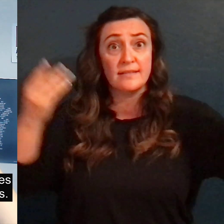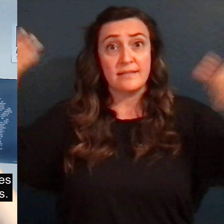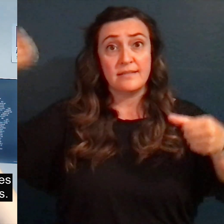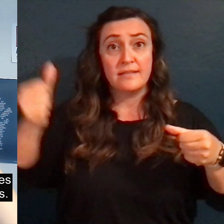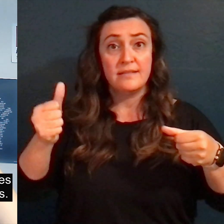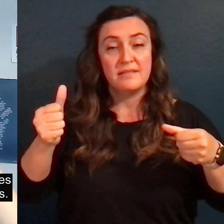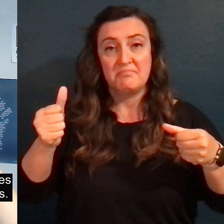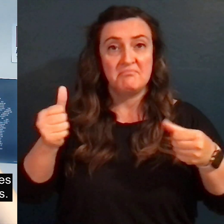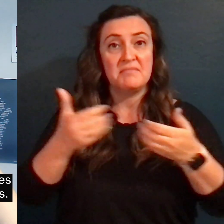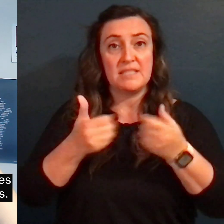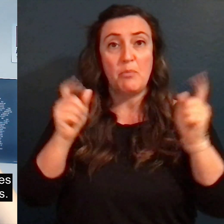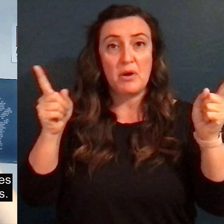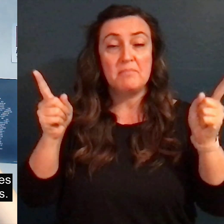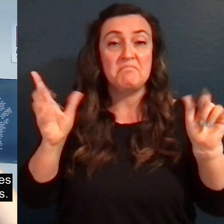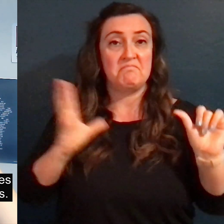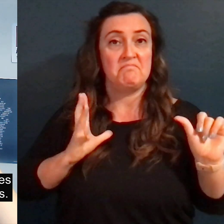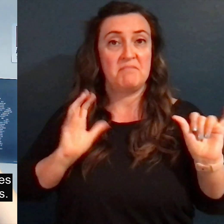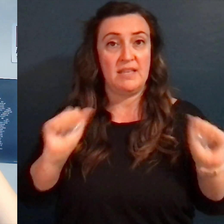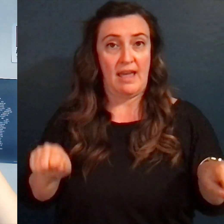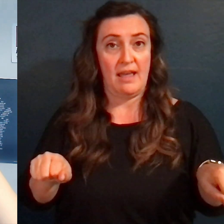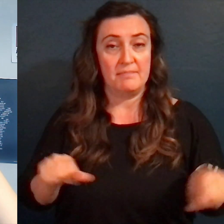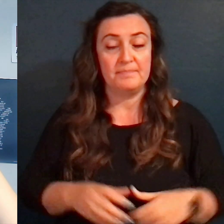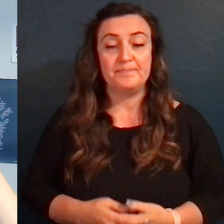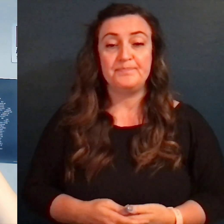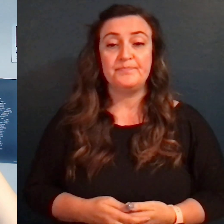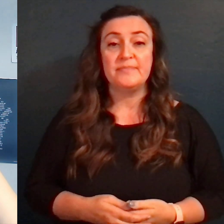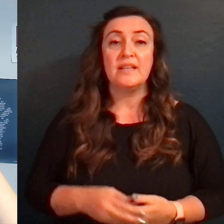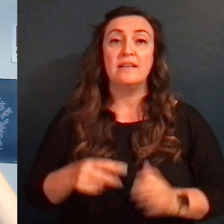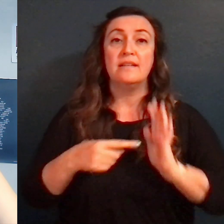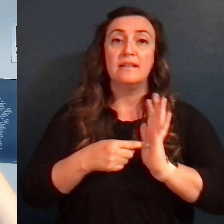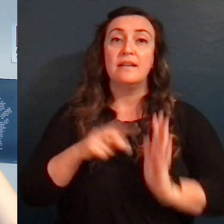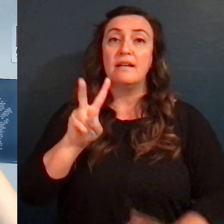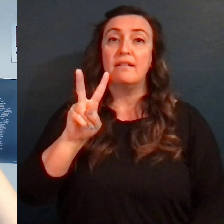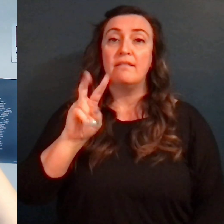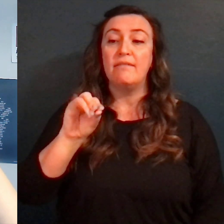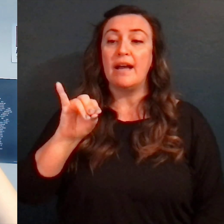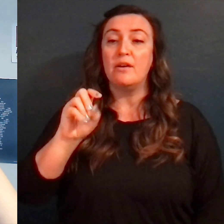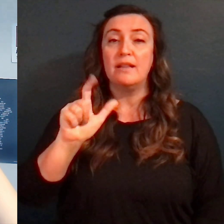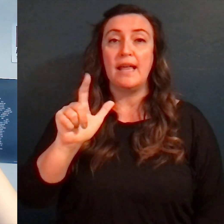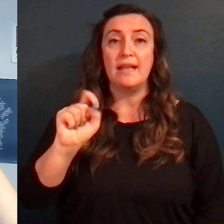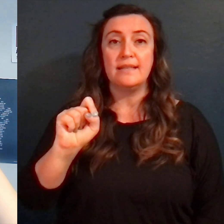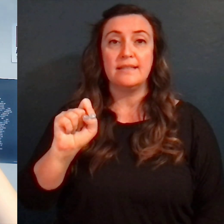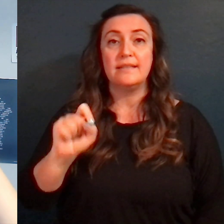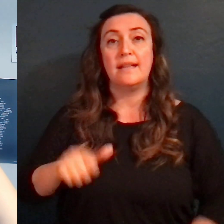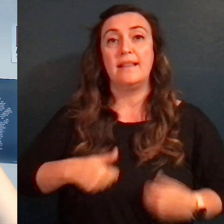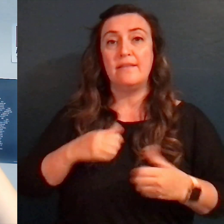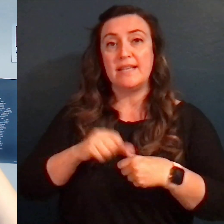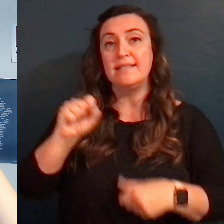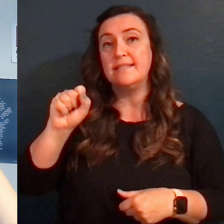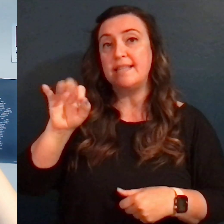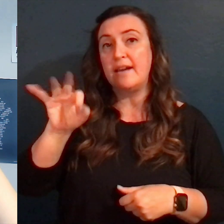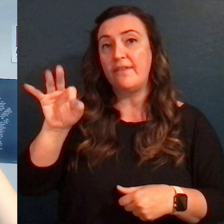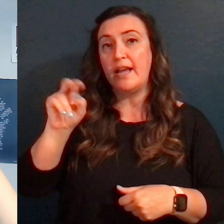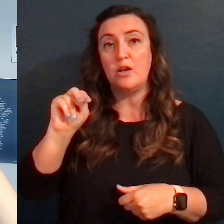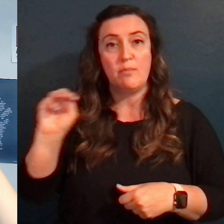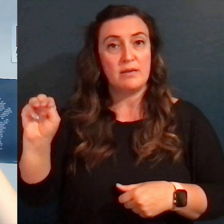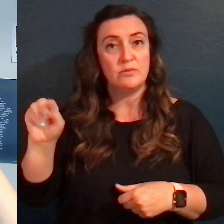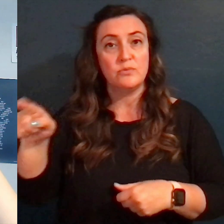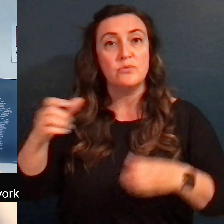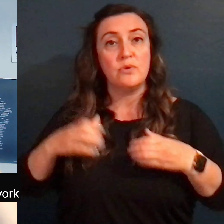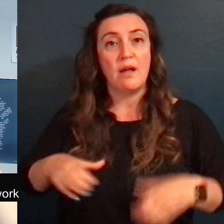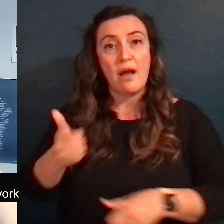from two different agencies. Violet lives in Santa Fe and is a client of the New Mexico VR program.